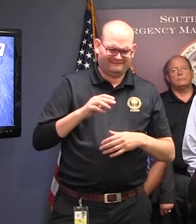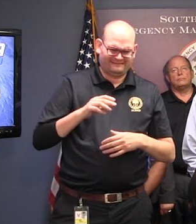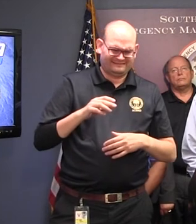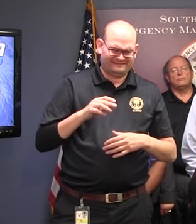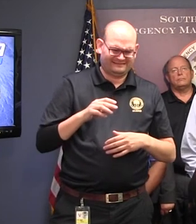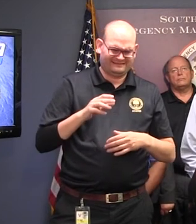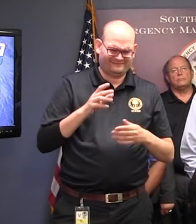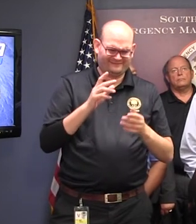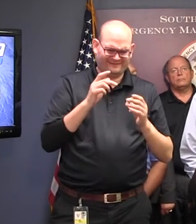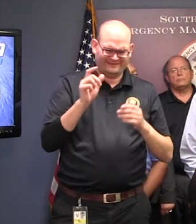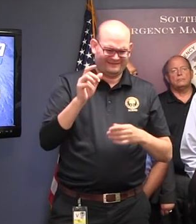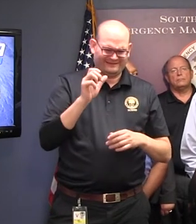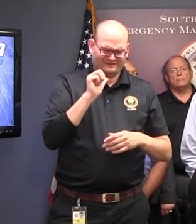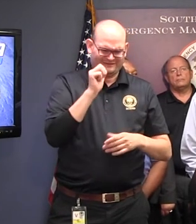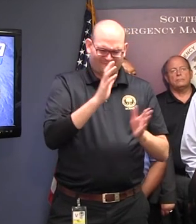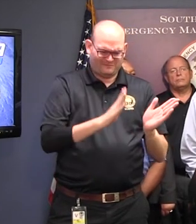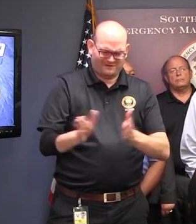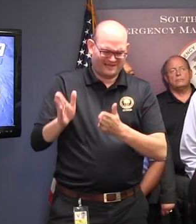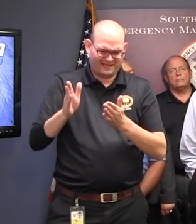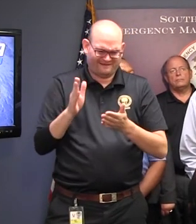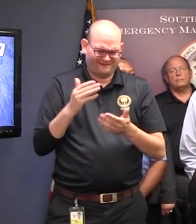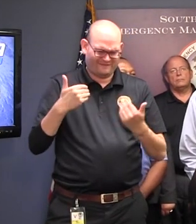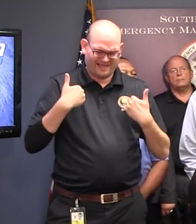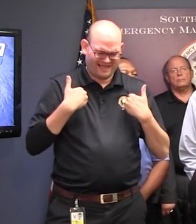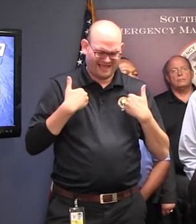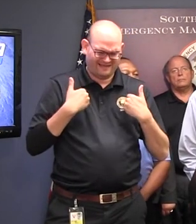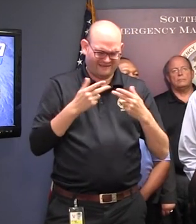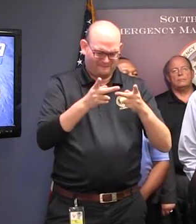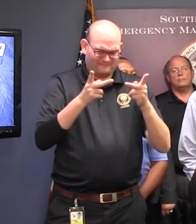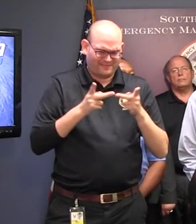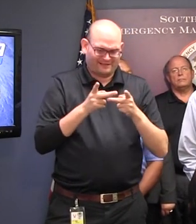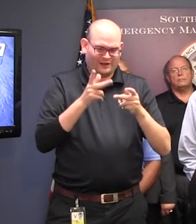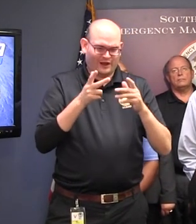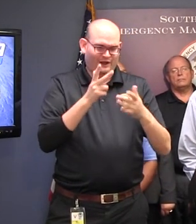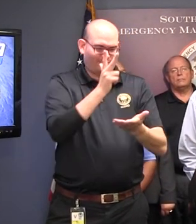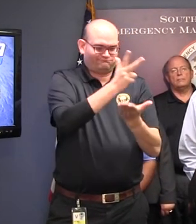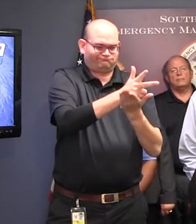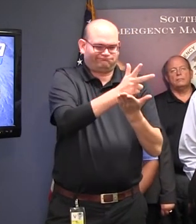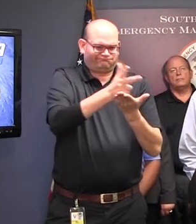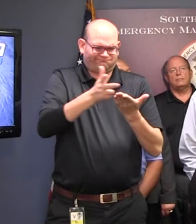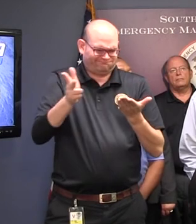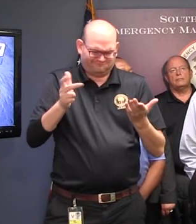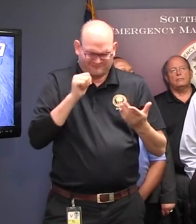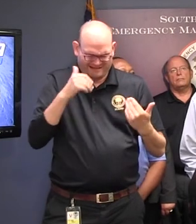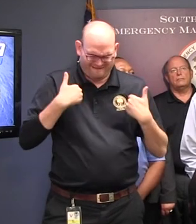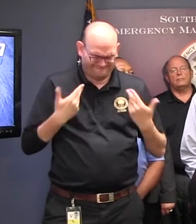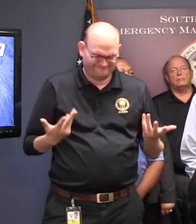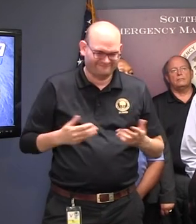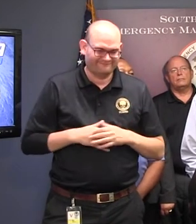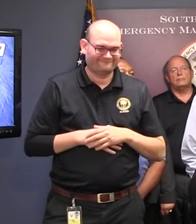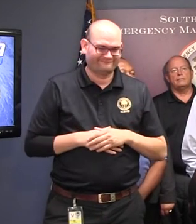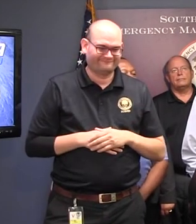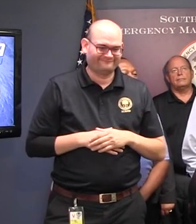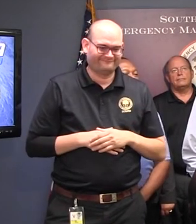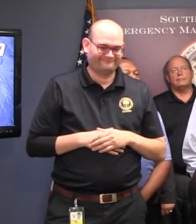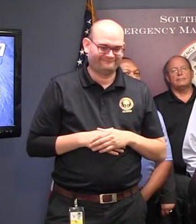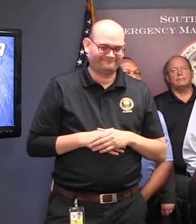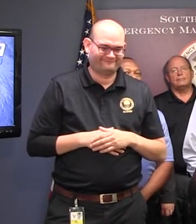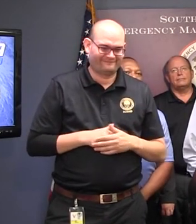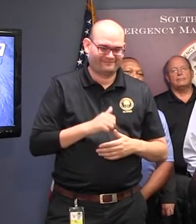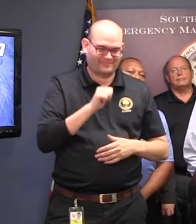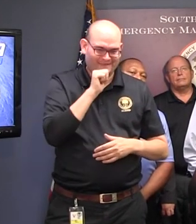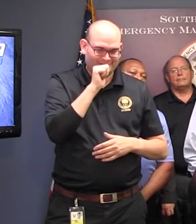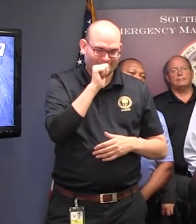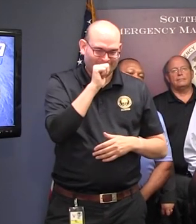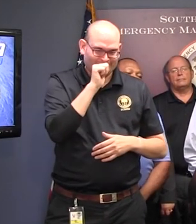thing for sure. The ground is higher the farther you get away from the coast. So get away from the coast. Are there